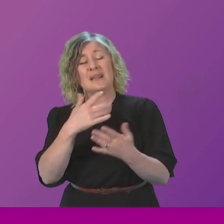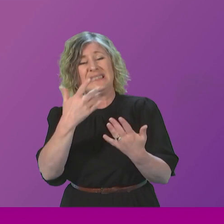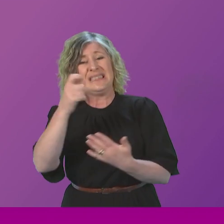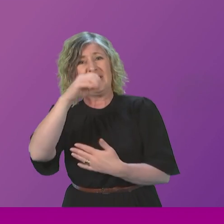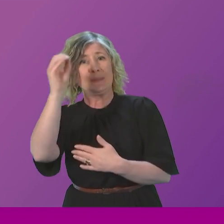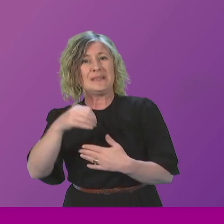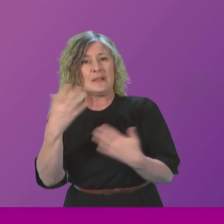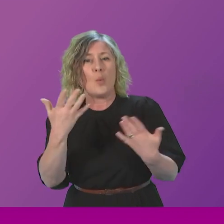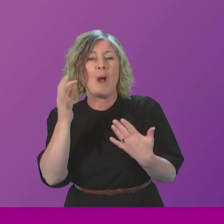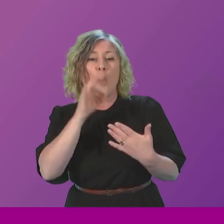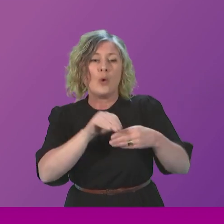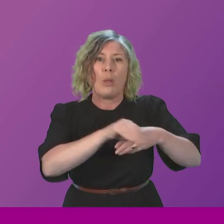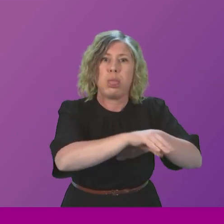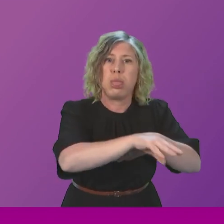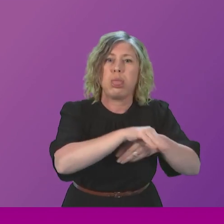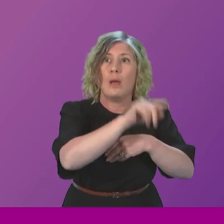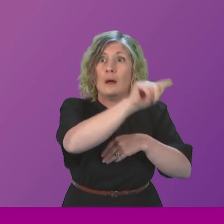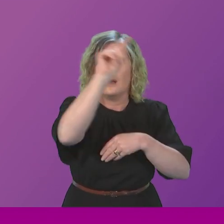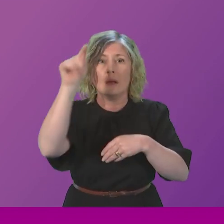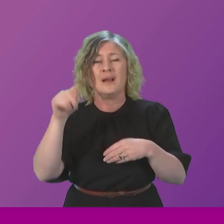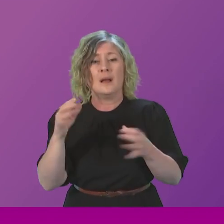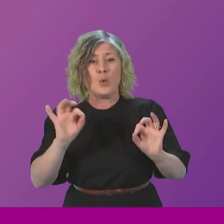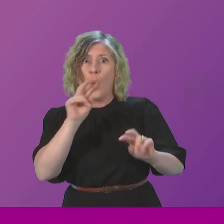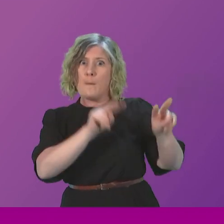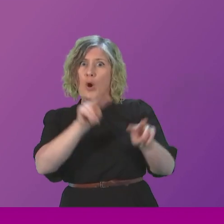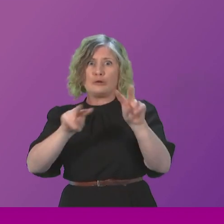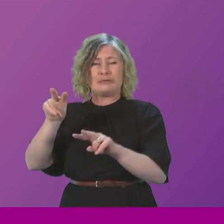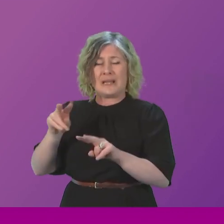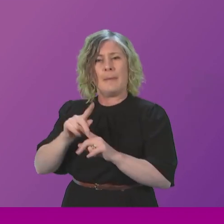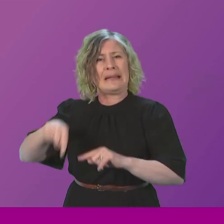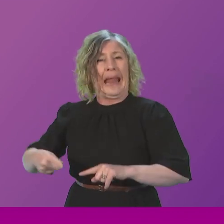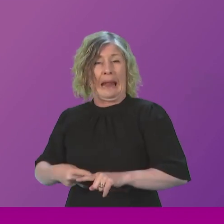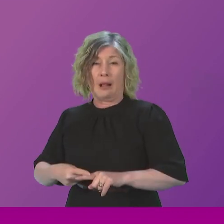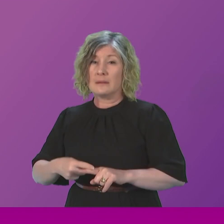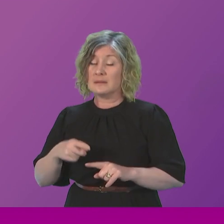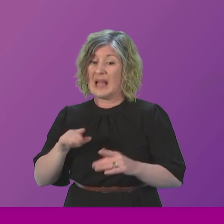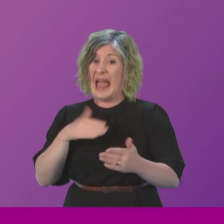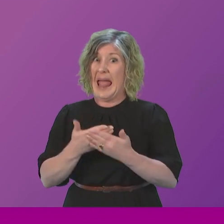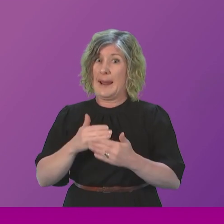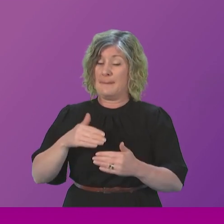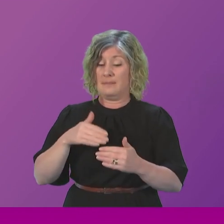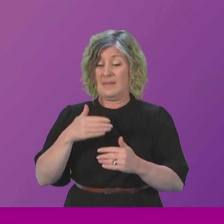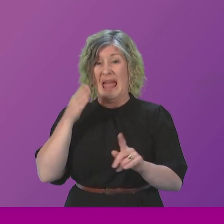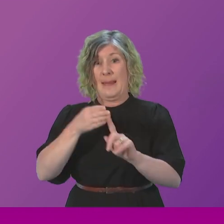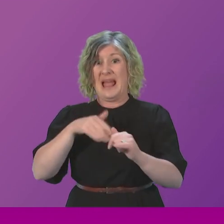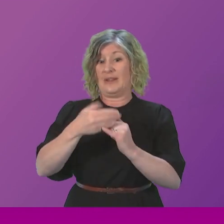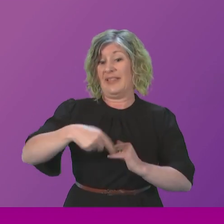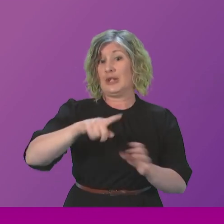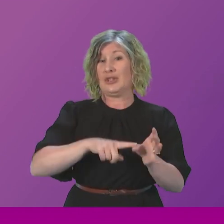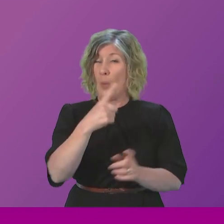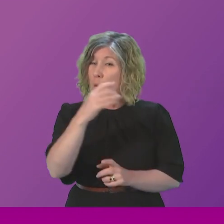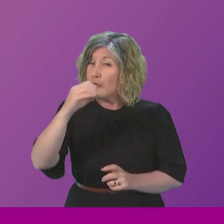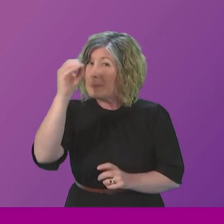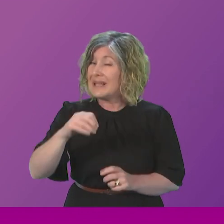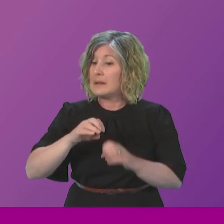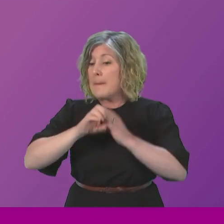will still go unobserved, whereas in England every single pipe is due to be monitored by the end of this year. When on earth will we catch up? Look